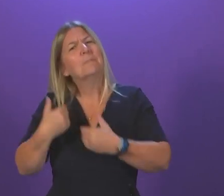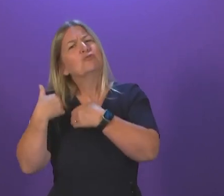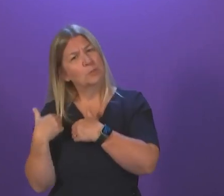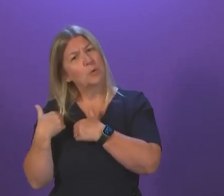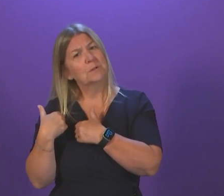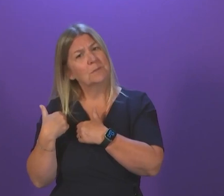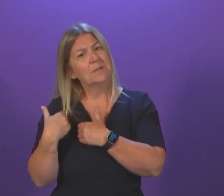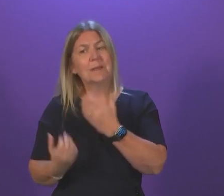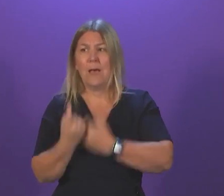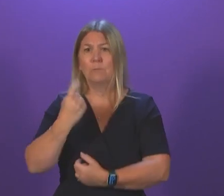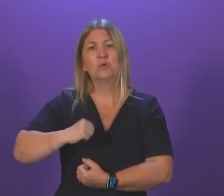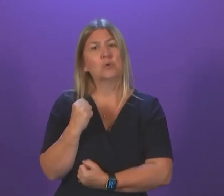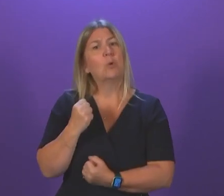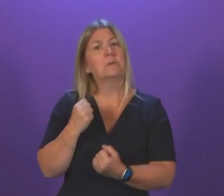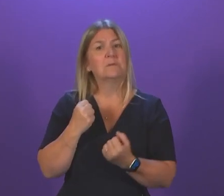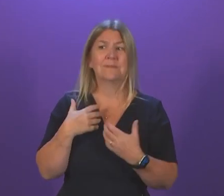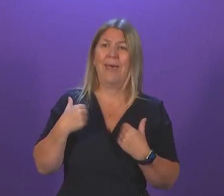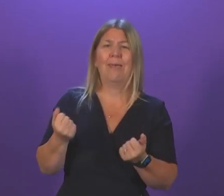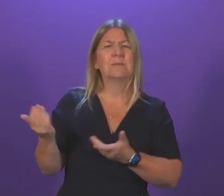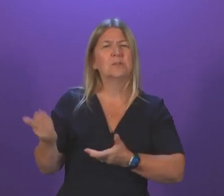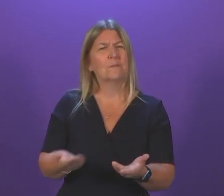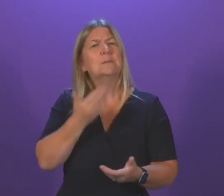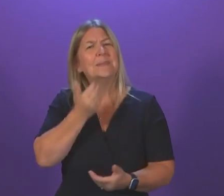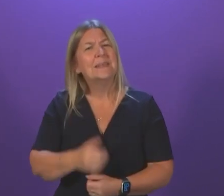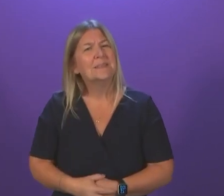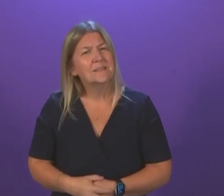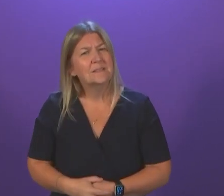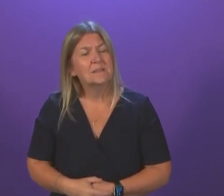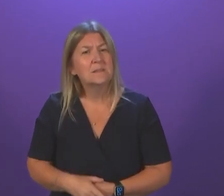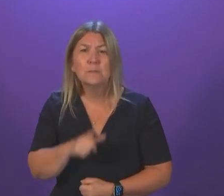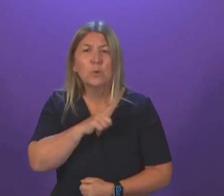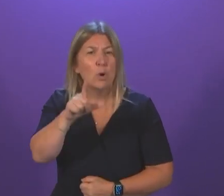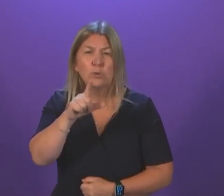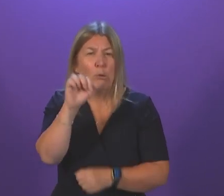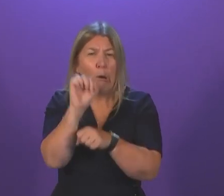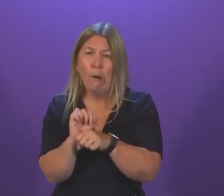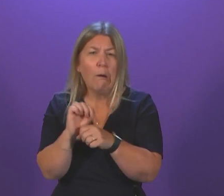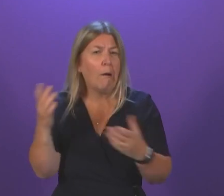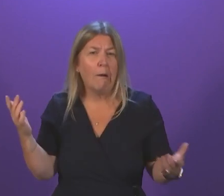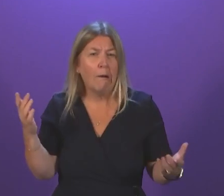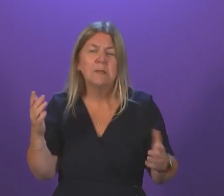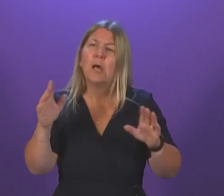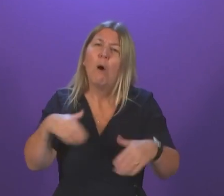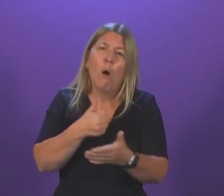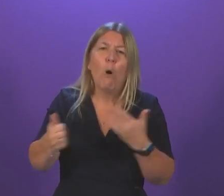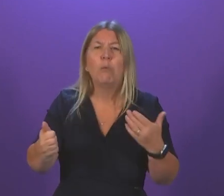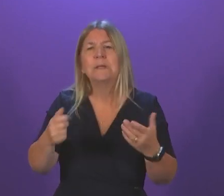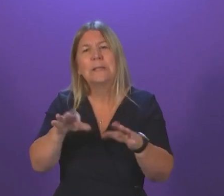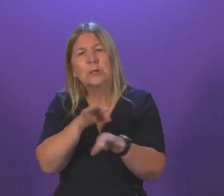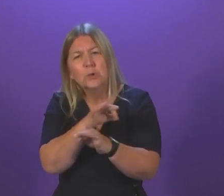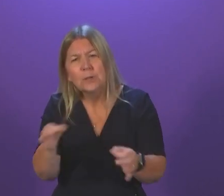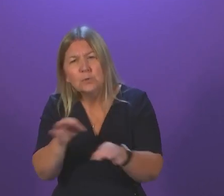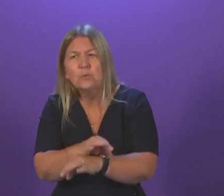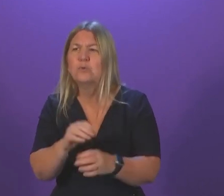Scotland's Health Service. Because Nicola Sturgeon is hiding behind COVID. But it's not all down to the